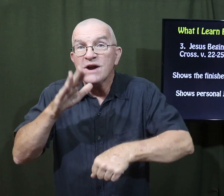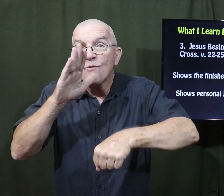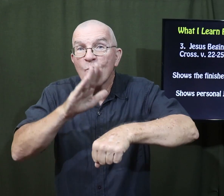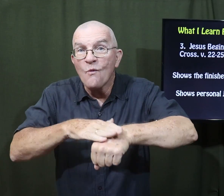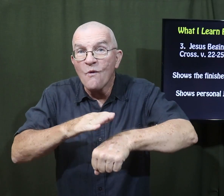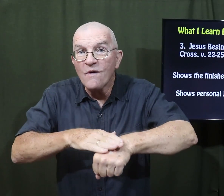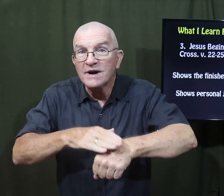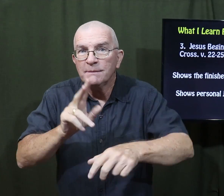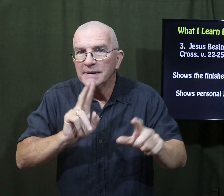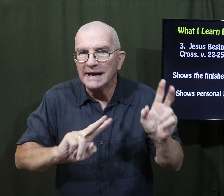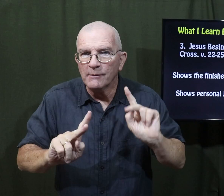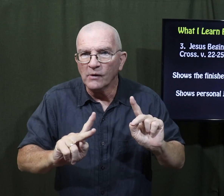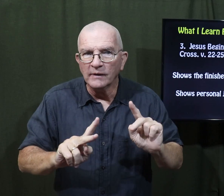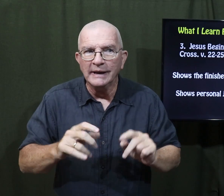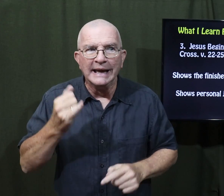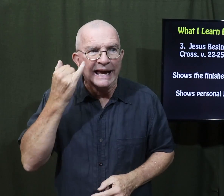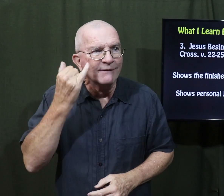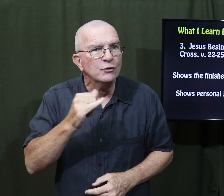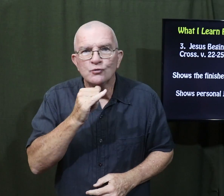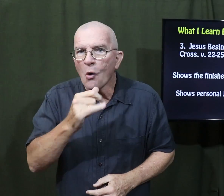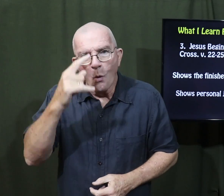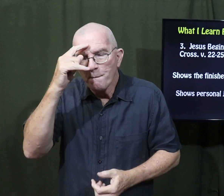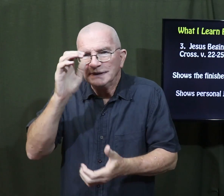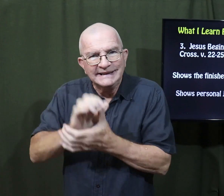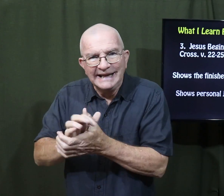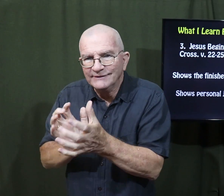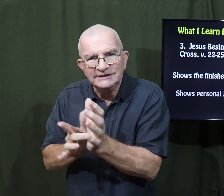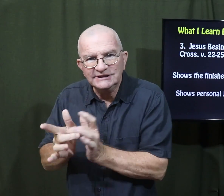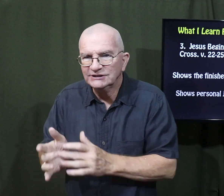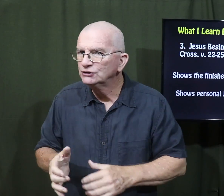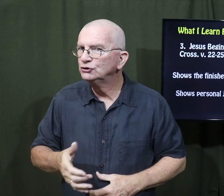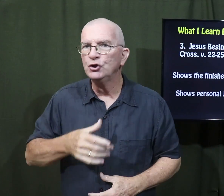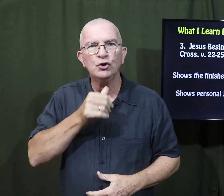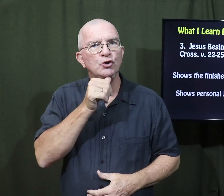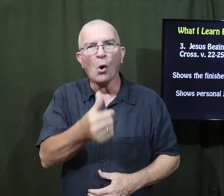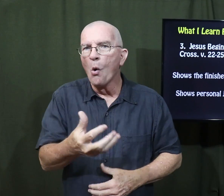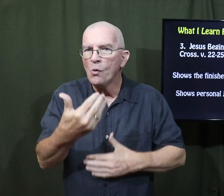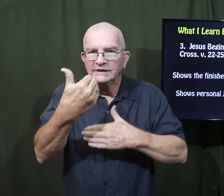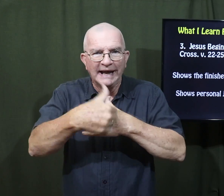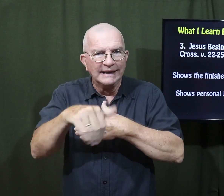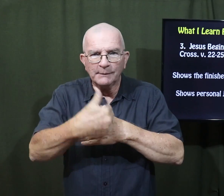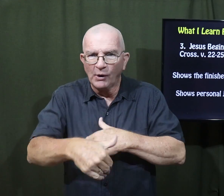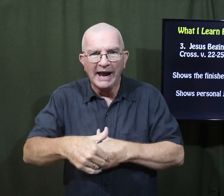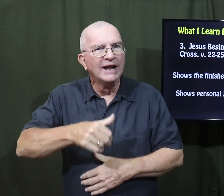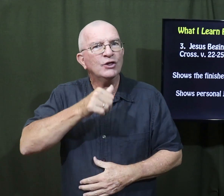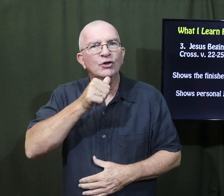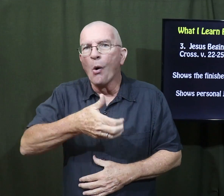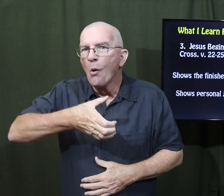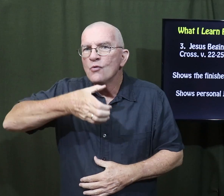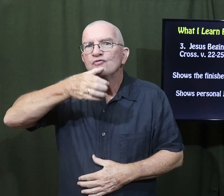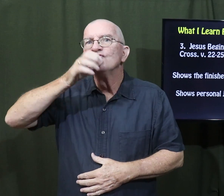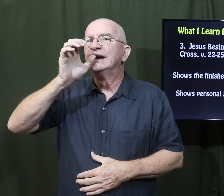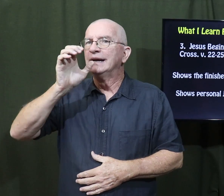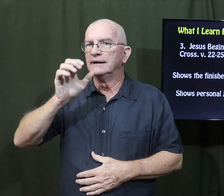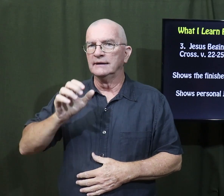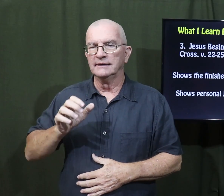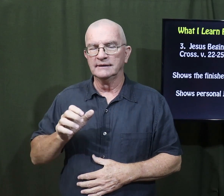That's why we warn people if you don't believe in Jesus you should not eat the bread